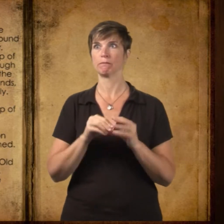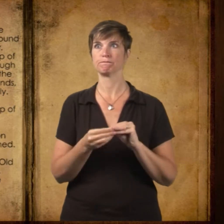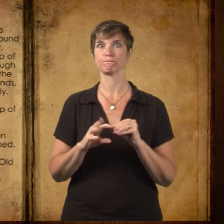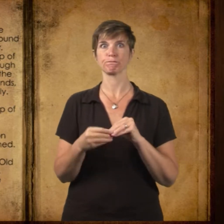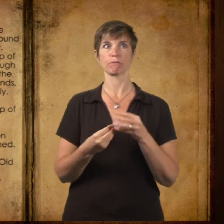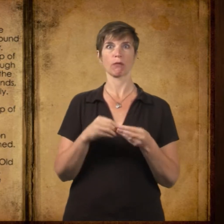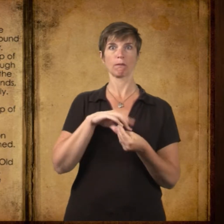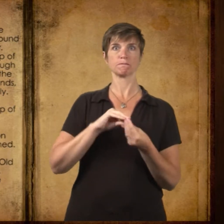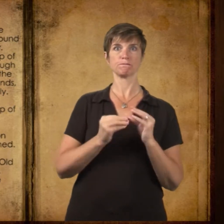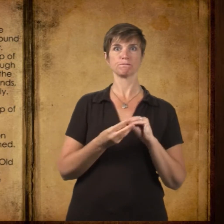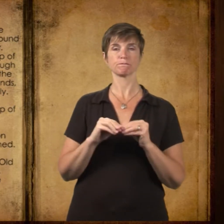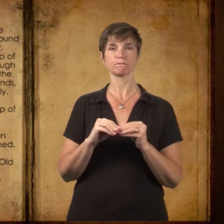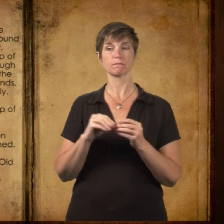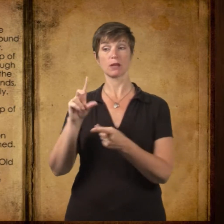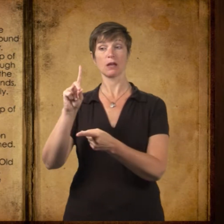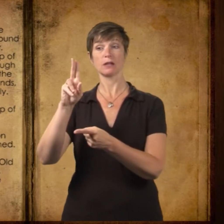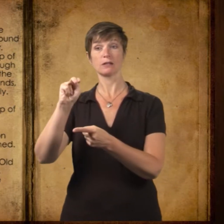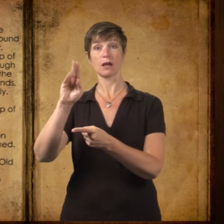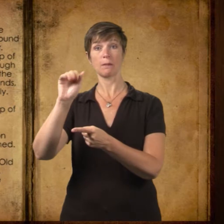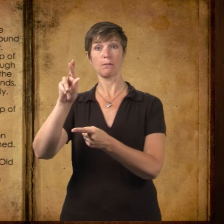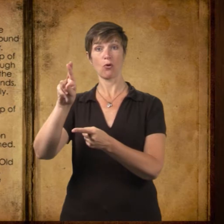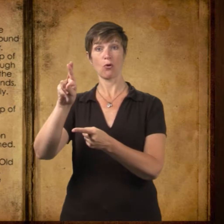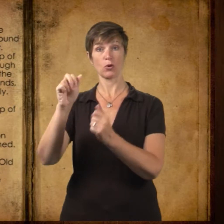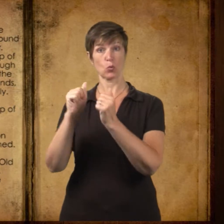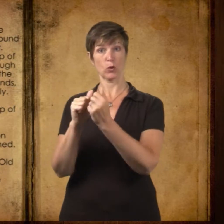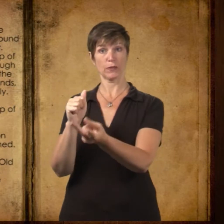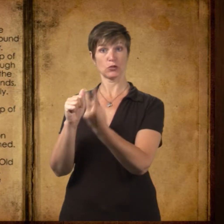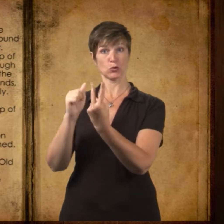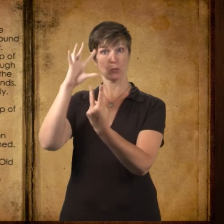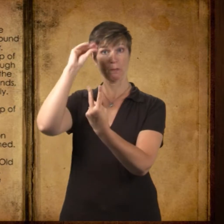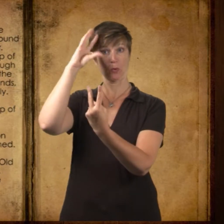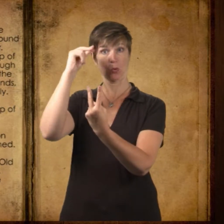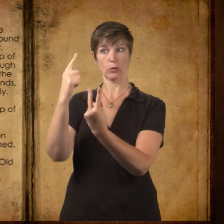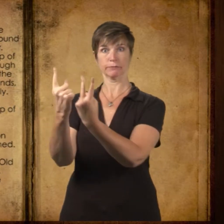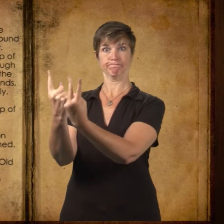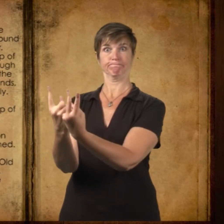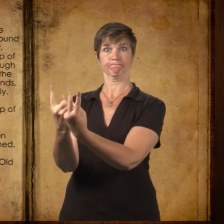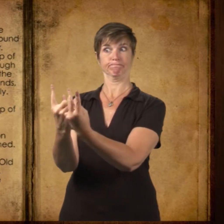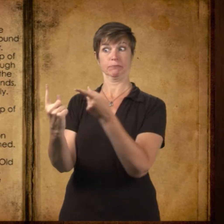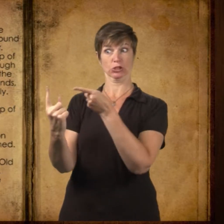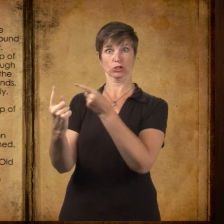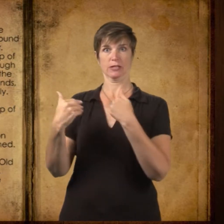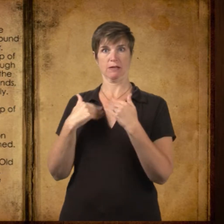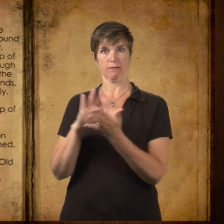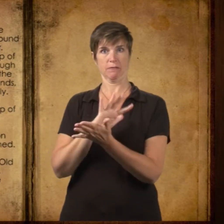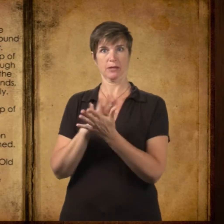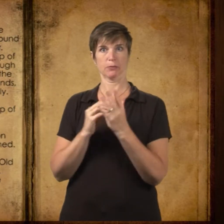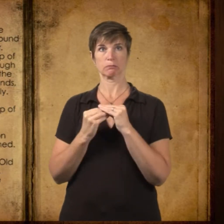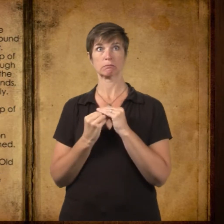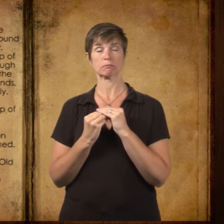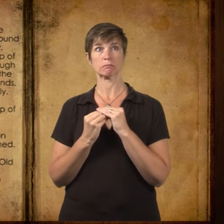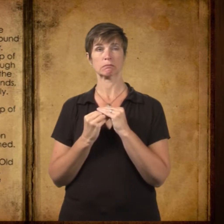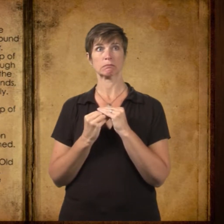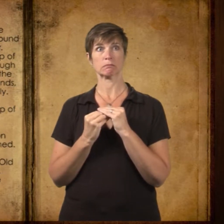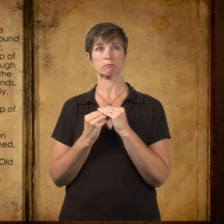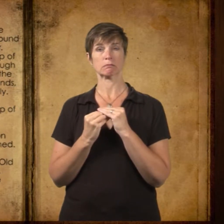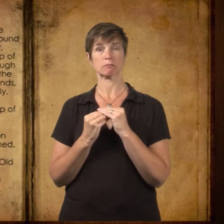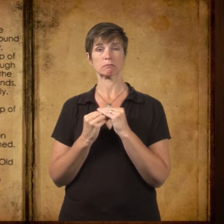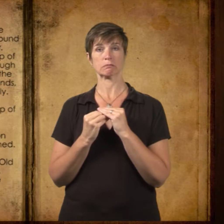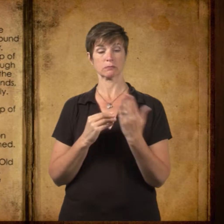turning them over and over nervously. Mrs. Dunbar and her two sons stood together, Mrs. Dunbar